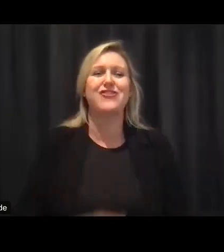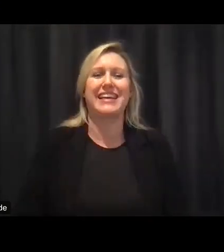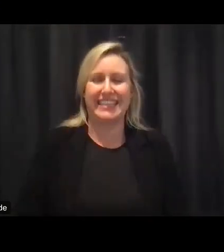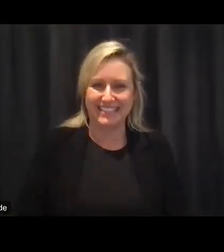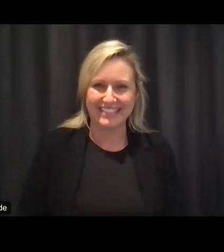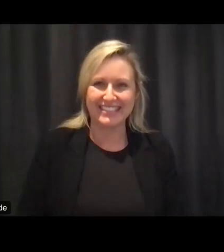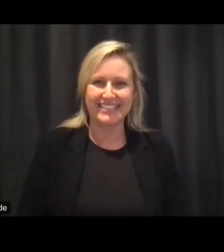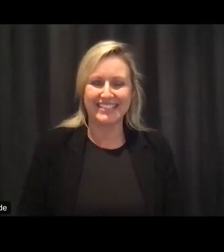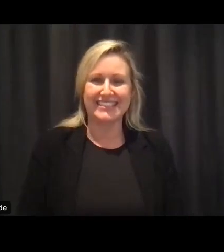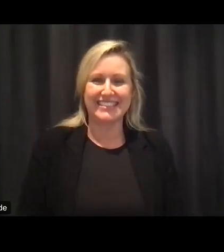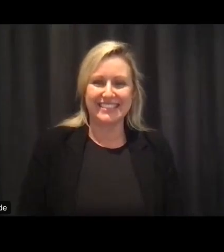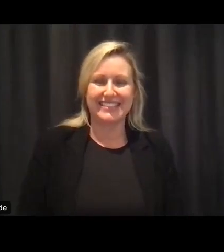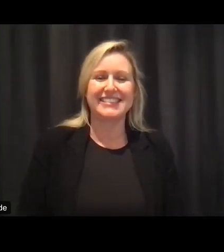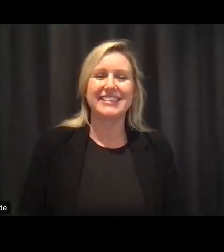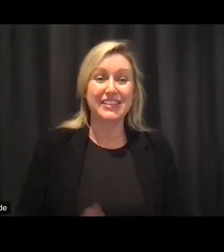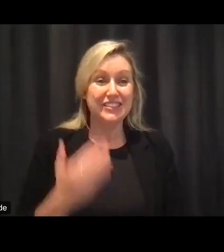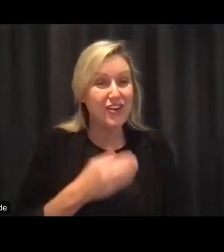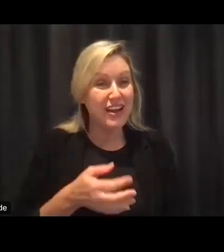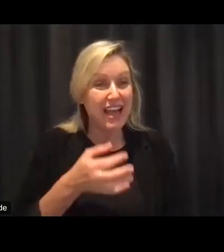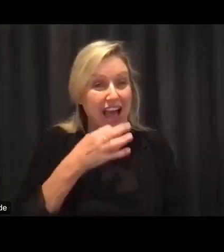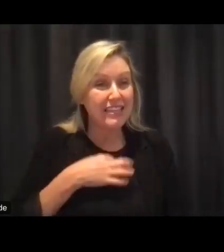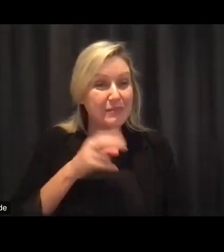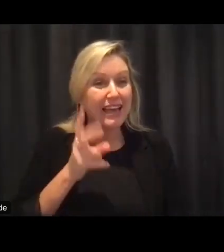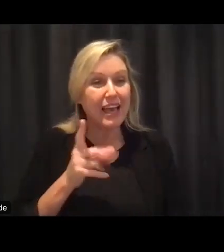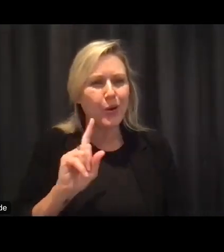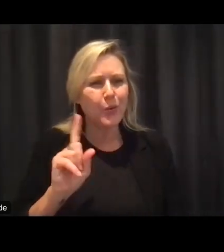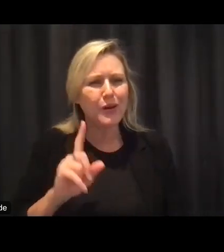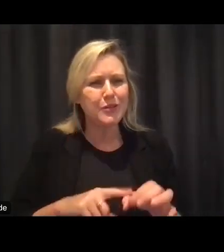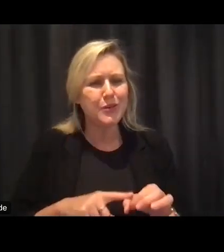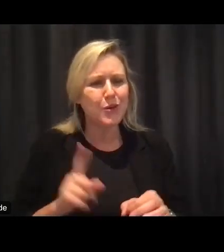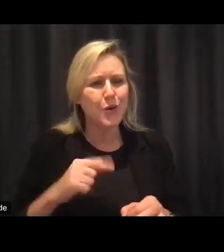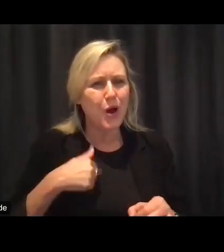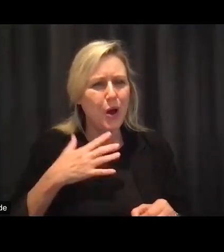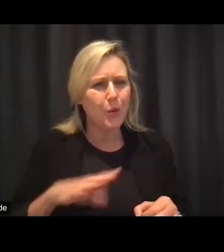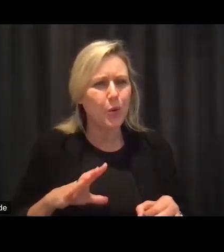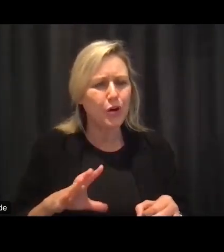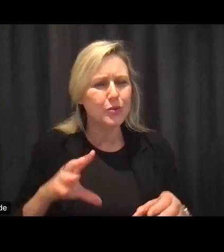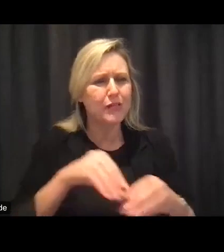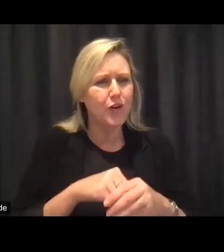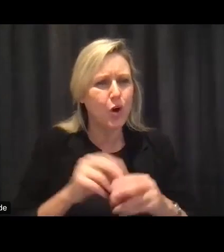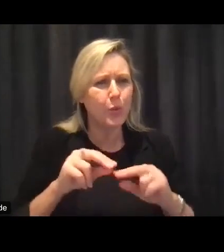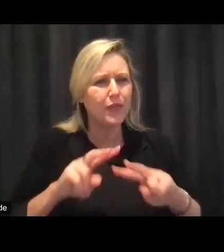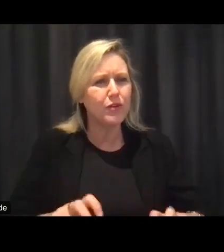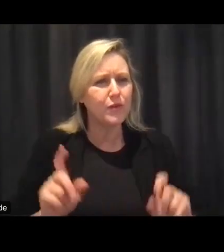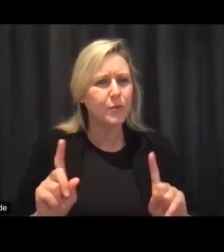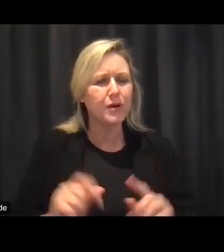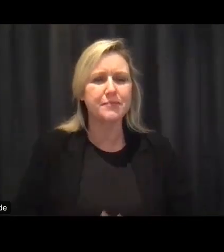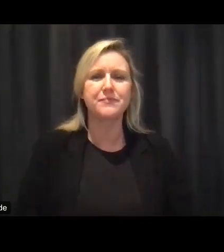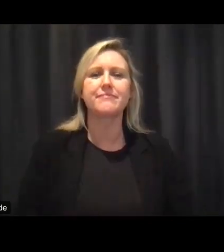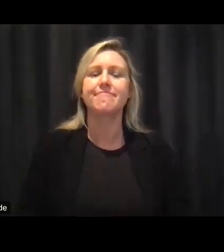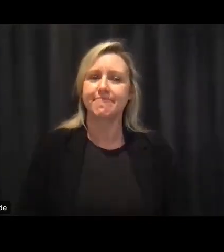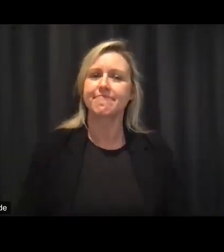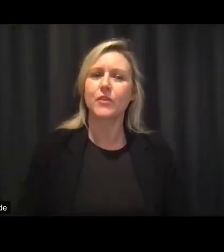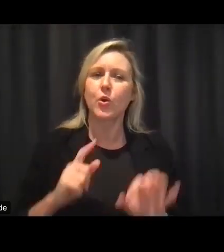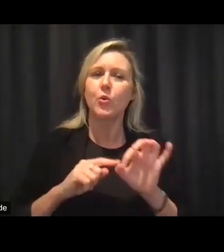sorry jane the question was what what i'd like to contribute to the review if um yeah for people